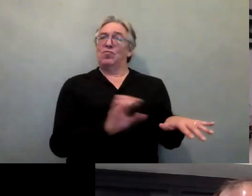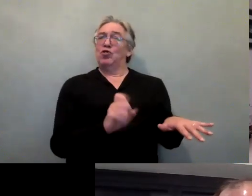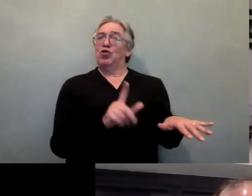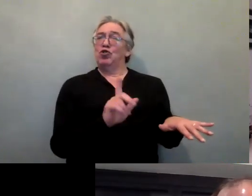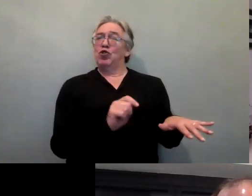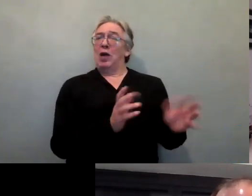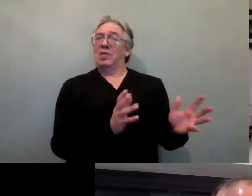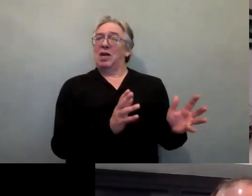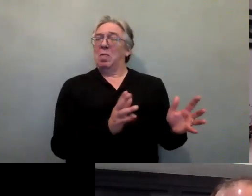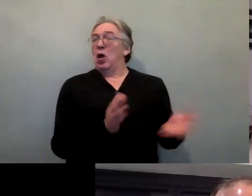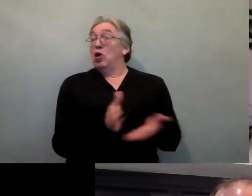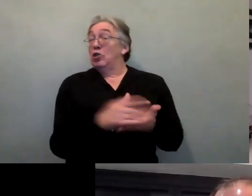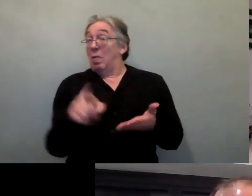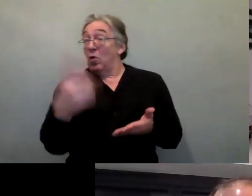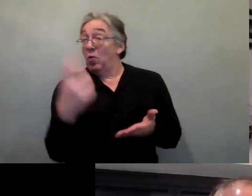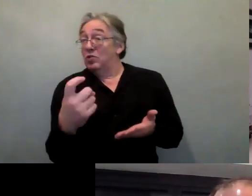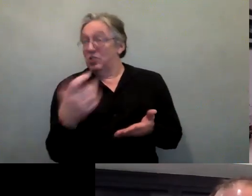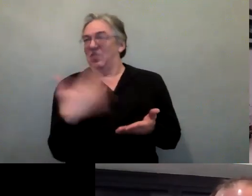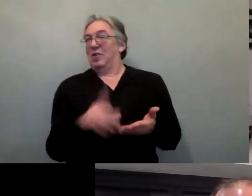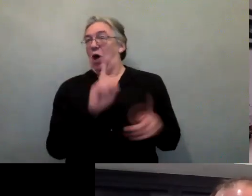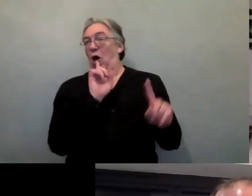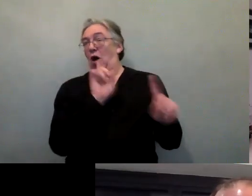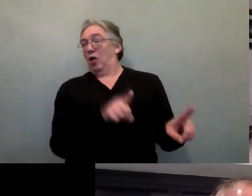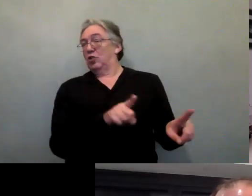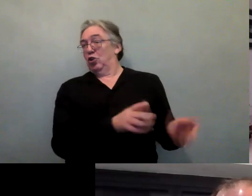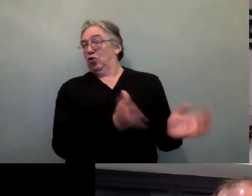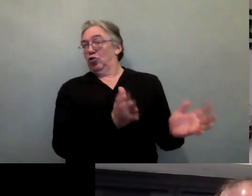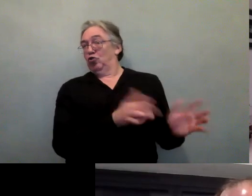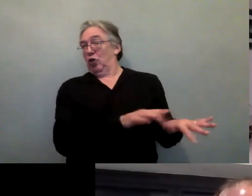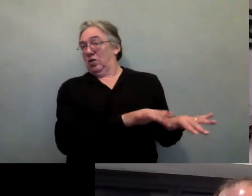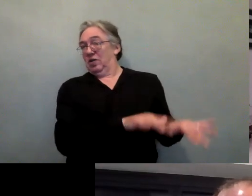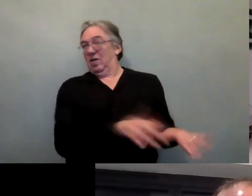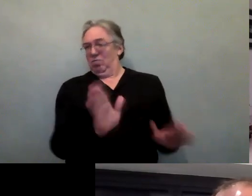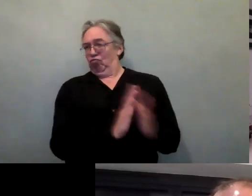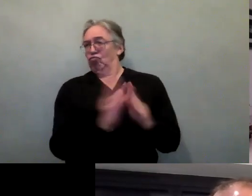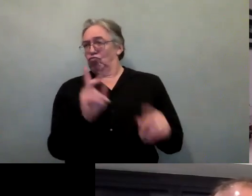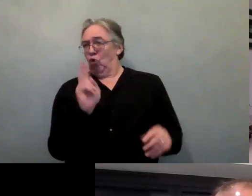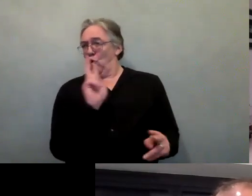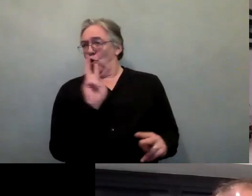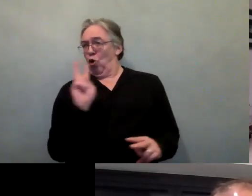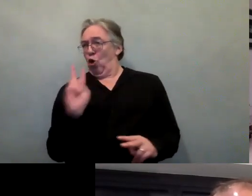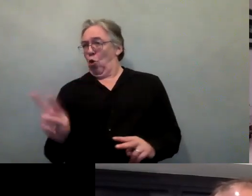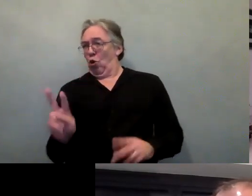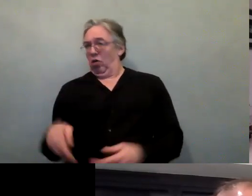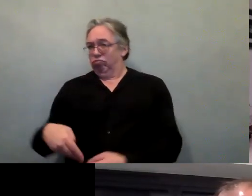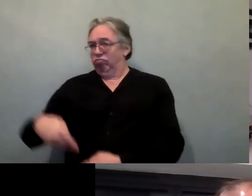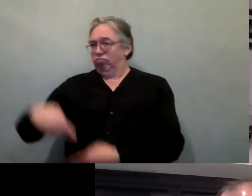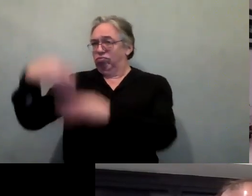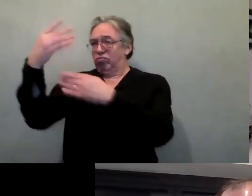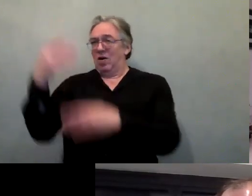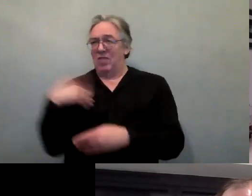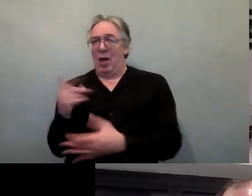answers at least to some of the questions that have been raised in the chat box if you take a scroll through. And there's various materials and